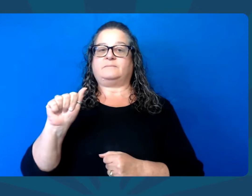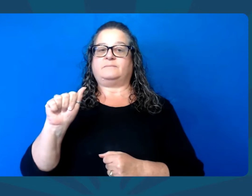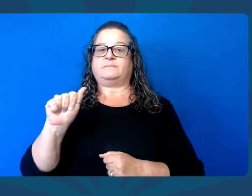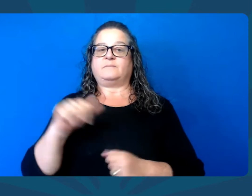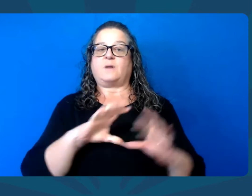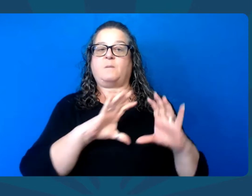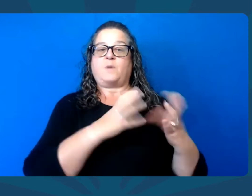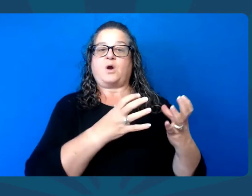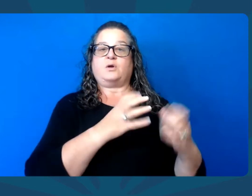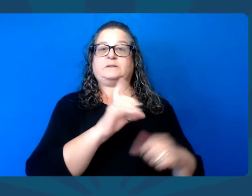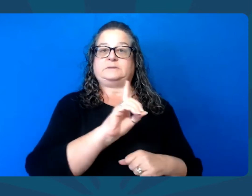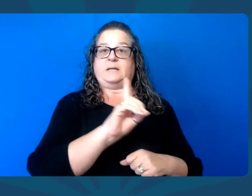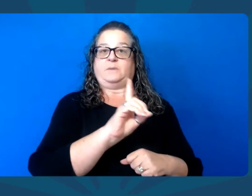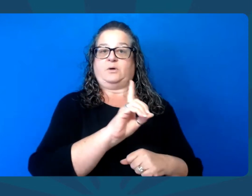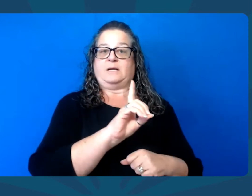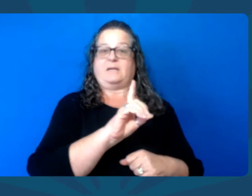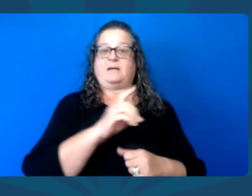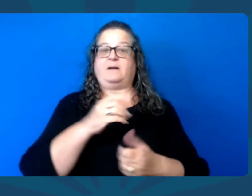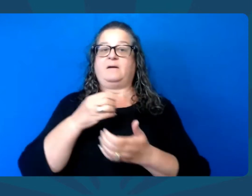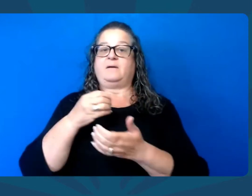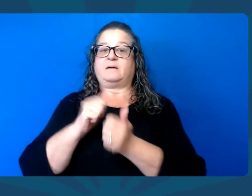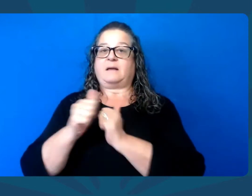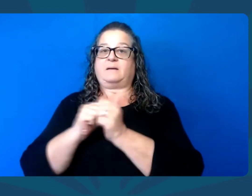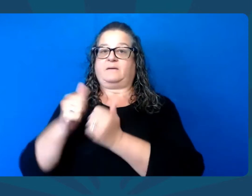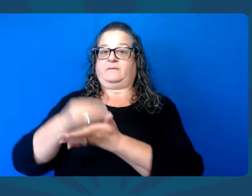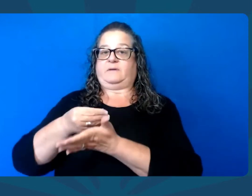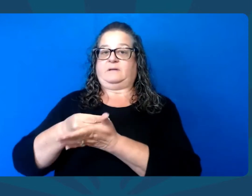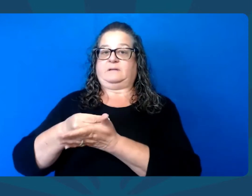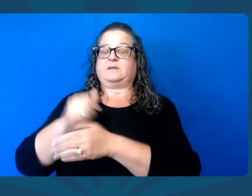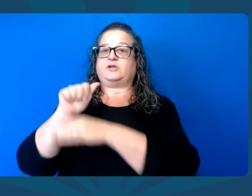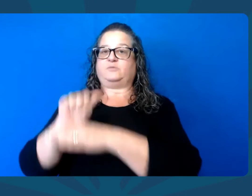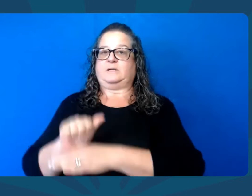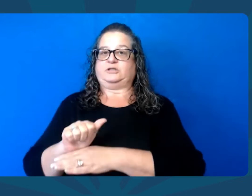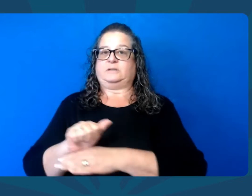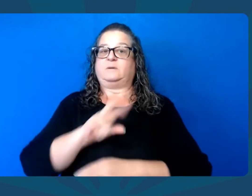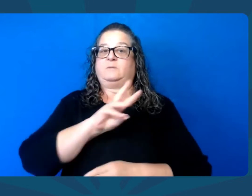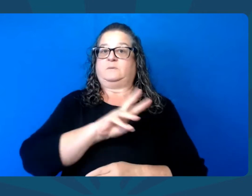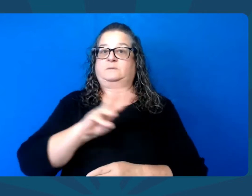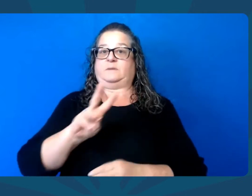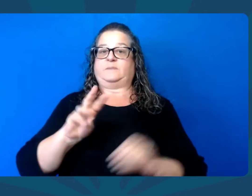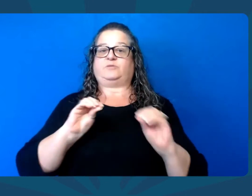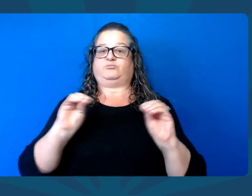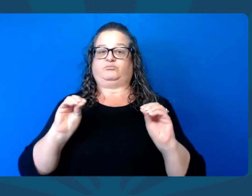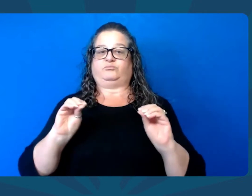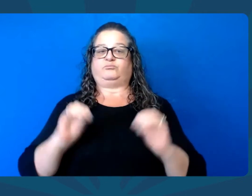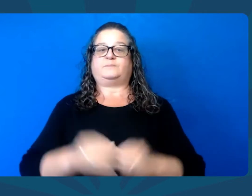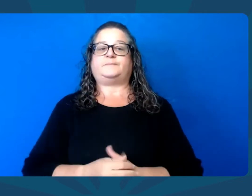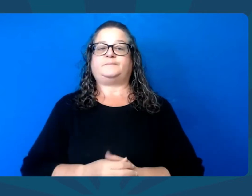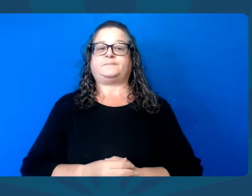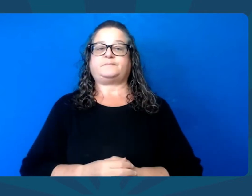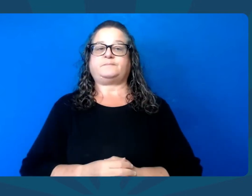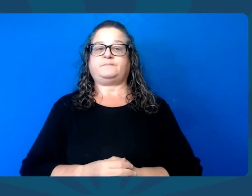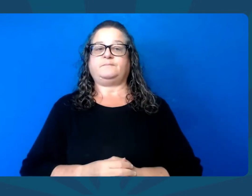Brittany Peraza Party Democratic Campaign Funding